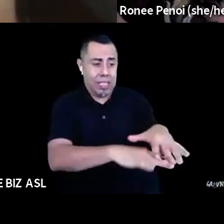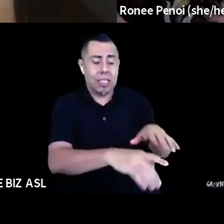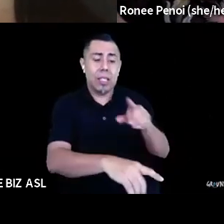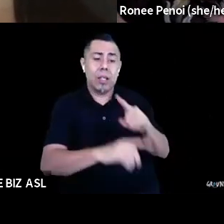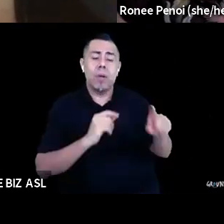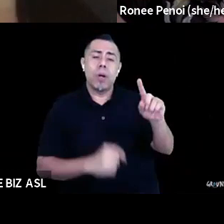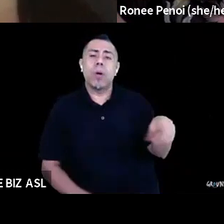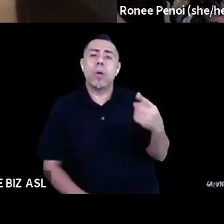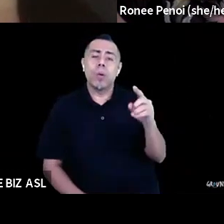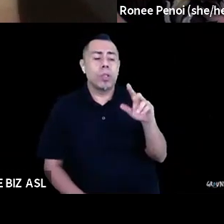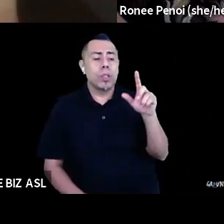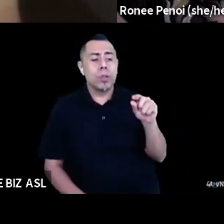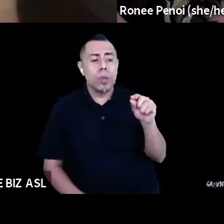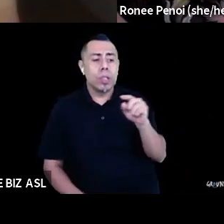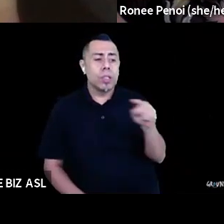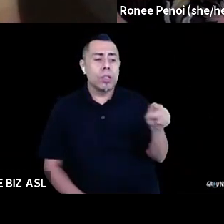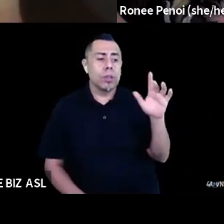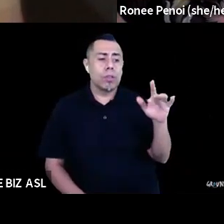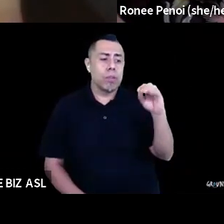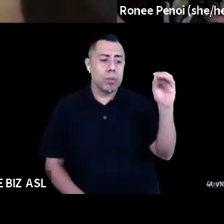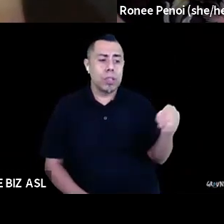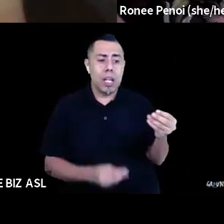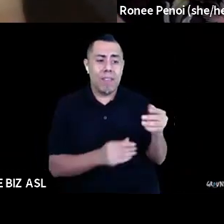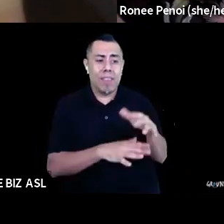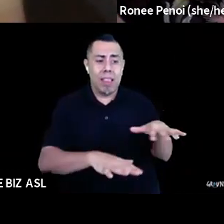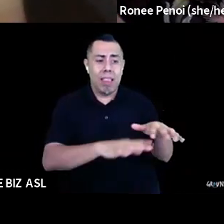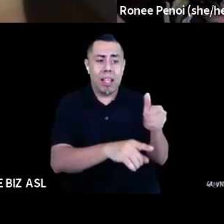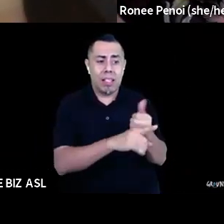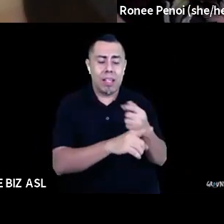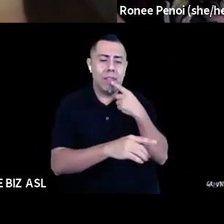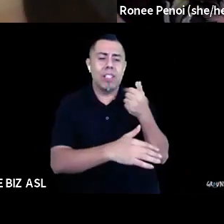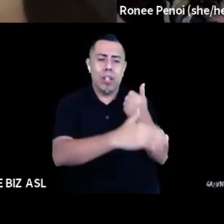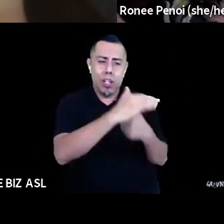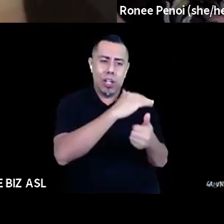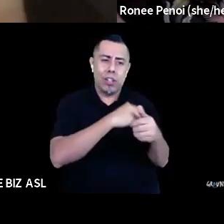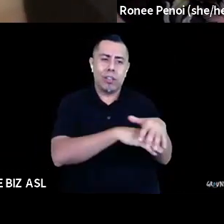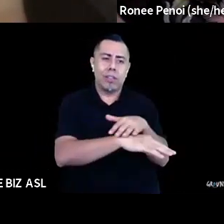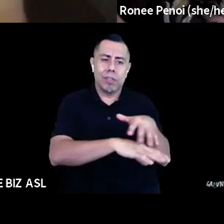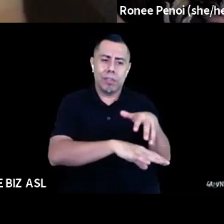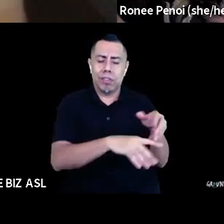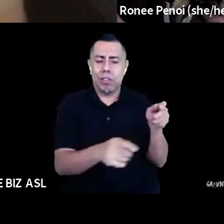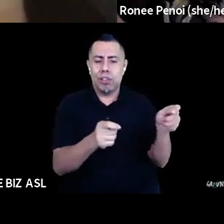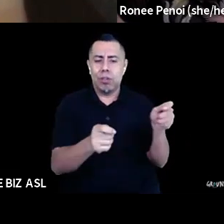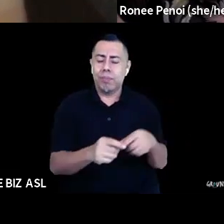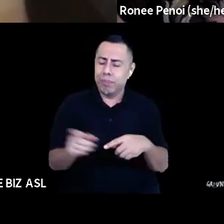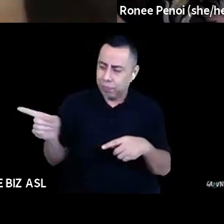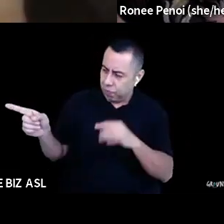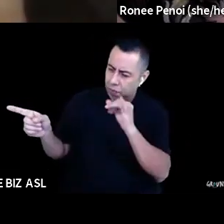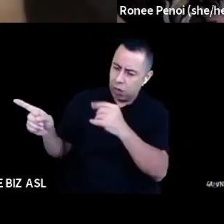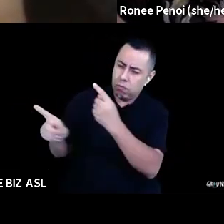of those lands are actually controlled and managed by those indigenous people. Right. So thank you. And I'm, I'm just trying to tease that out for